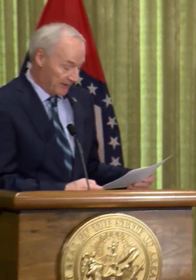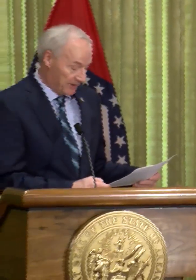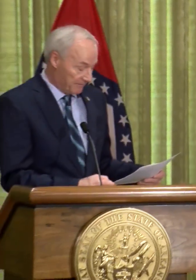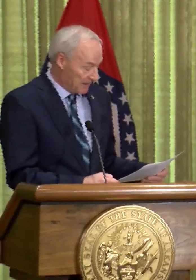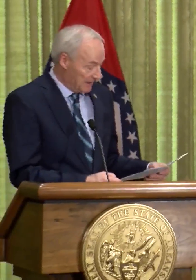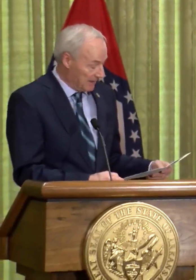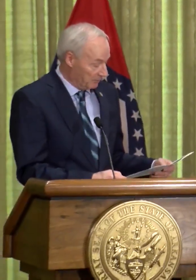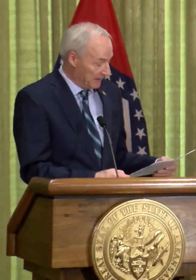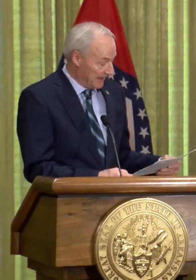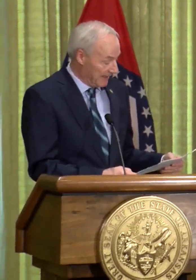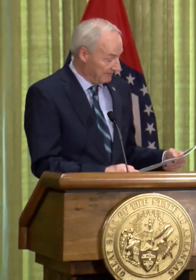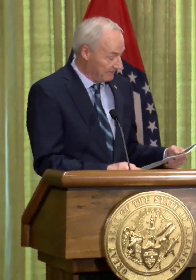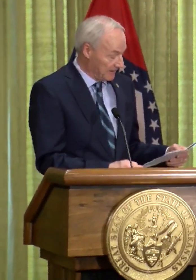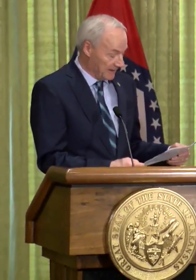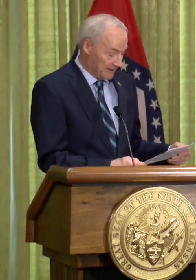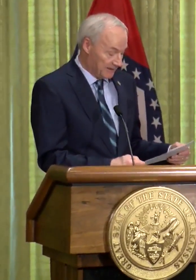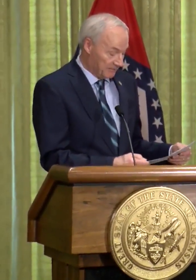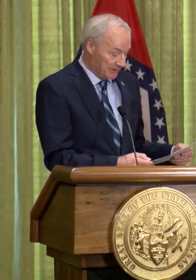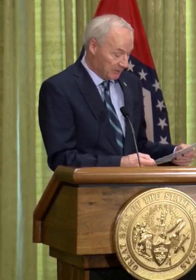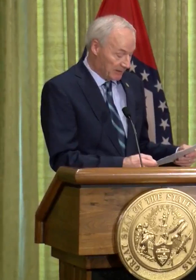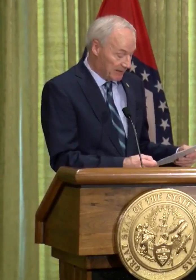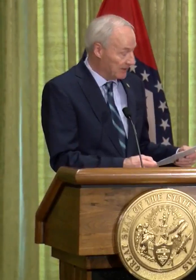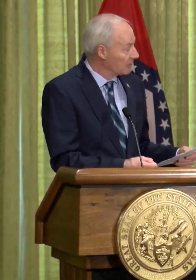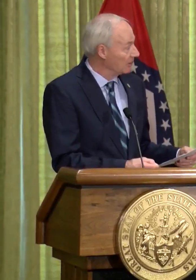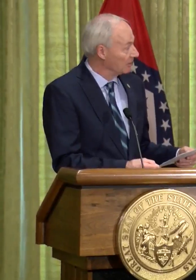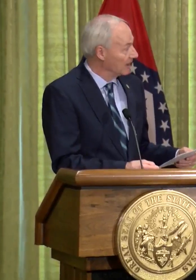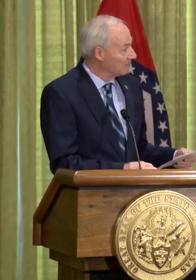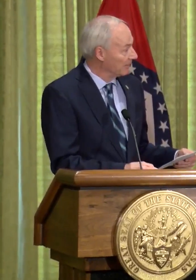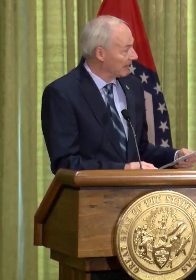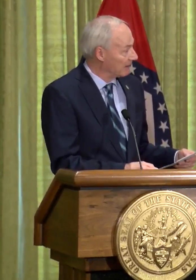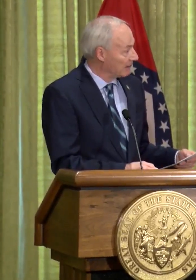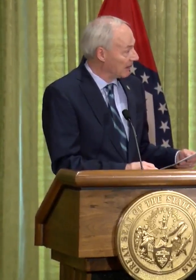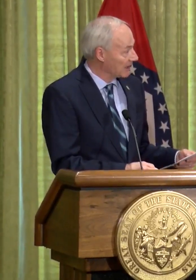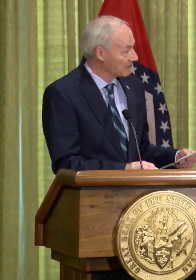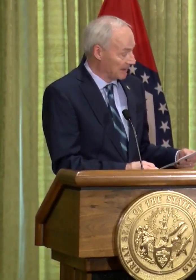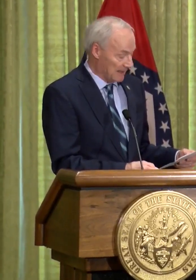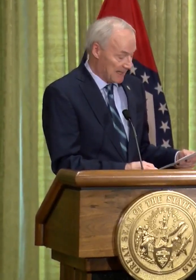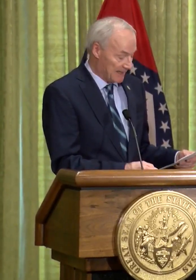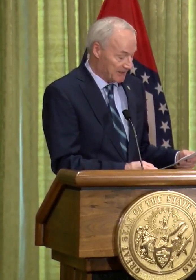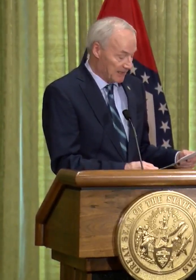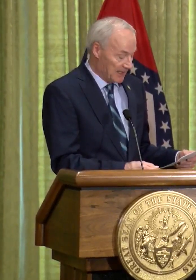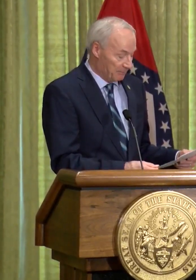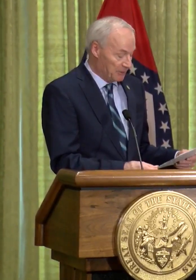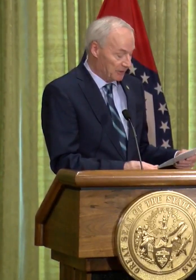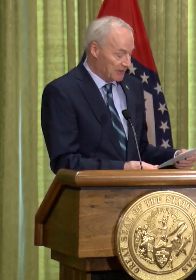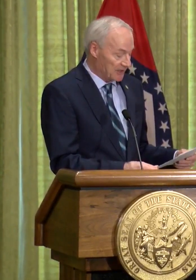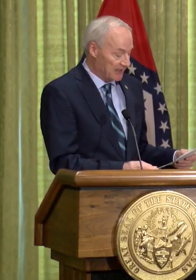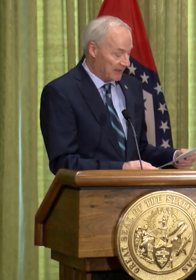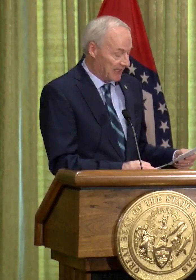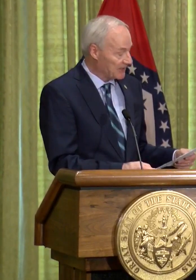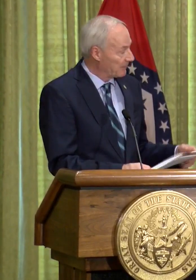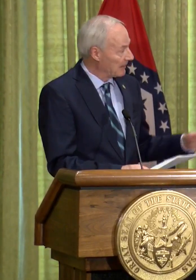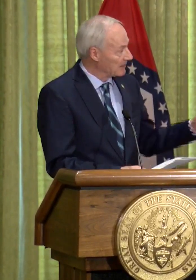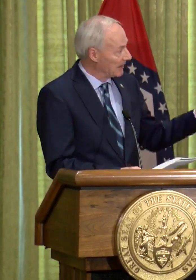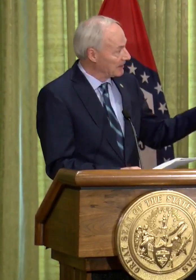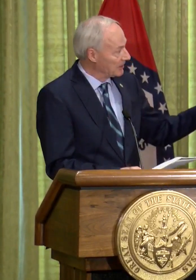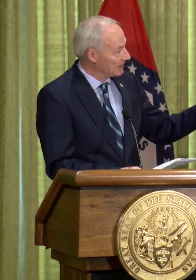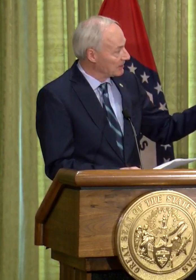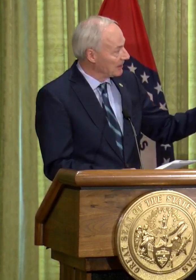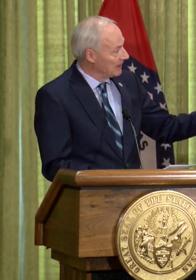12th there, we have, you know, an additional number that are hospitalized. But you can see the